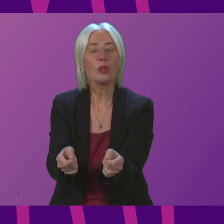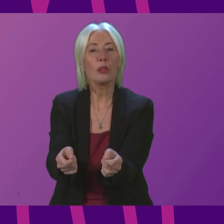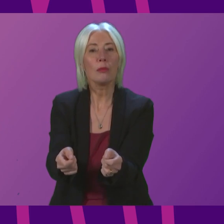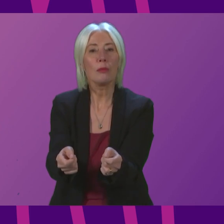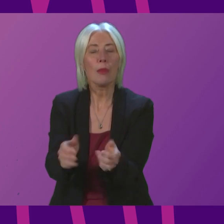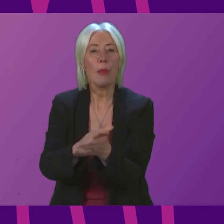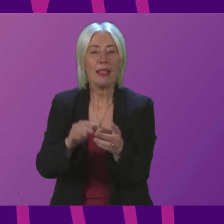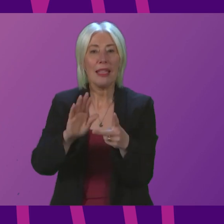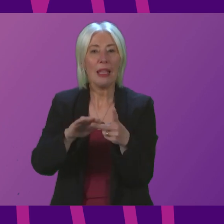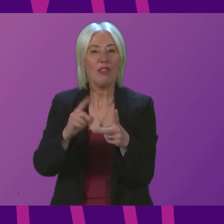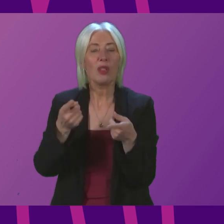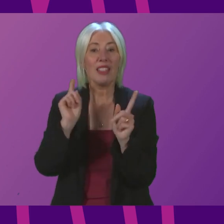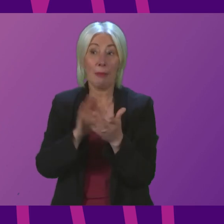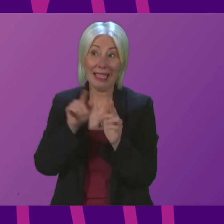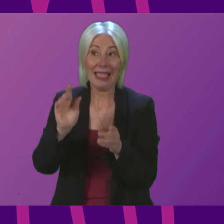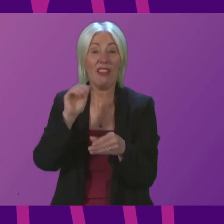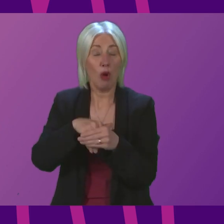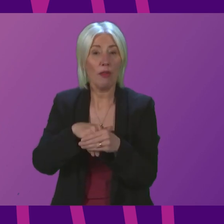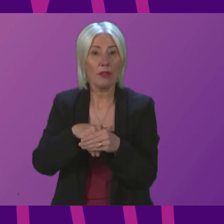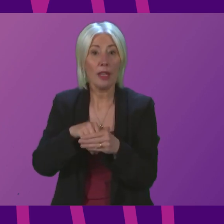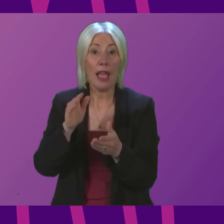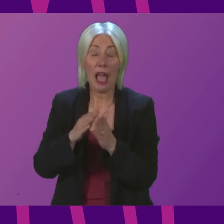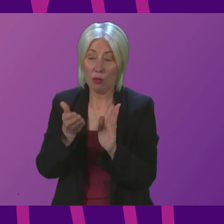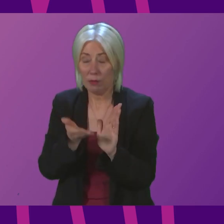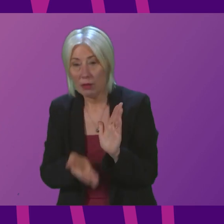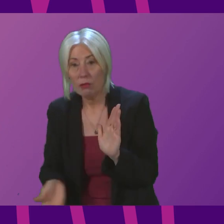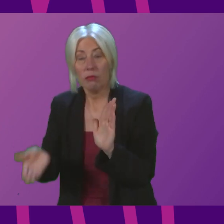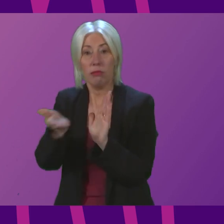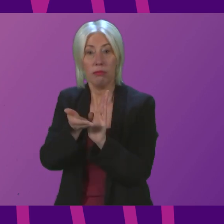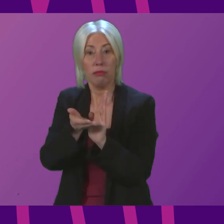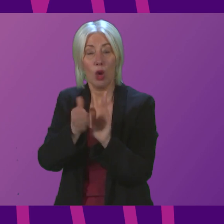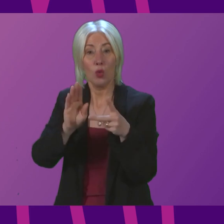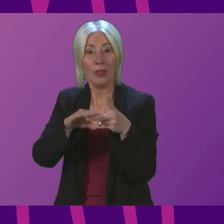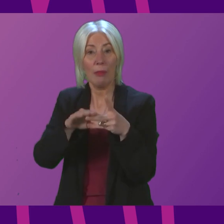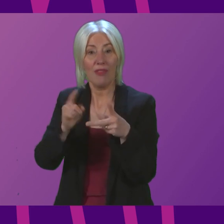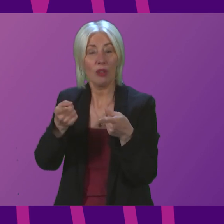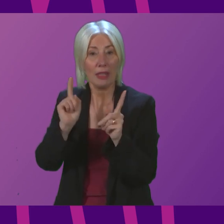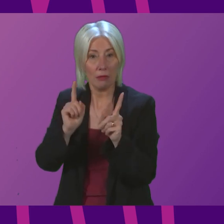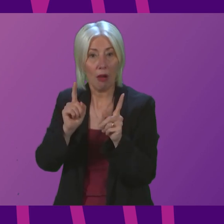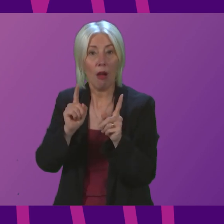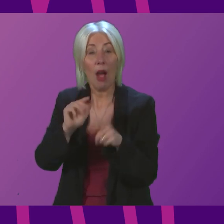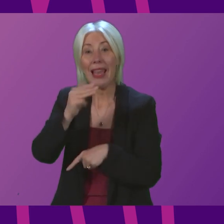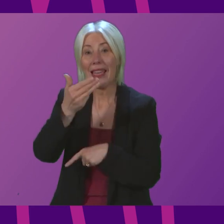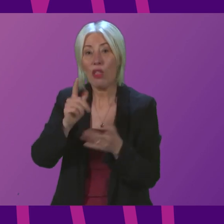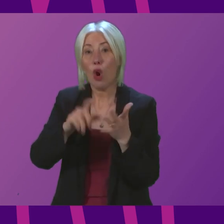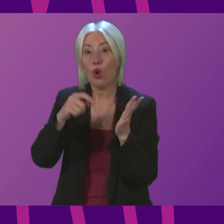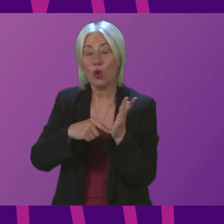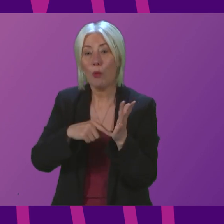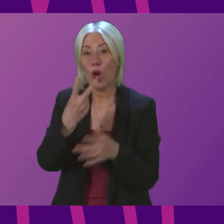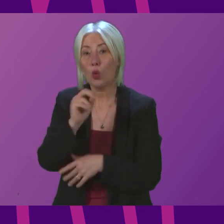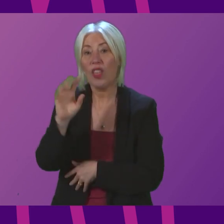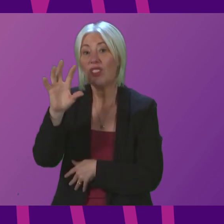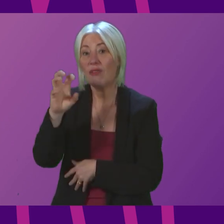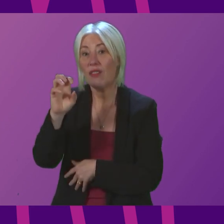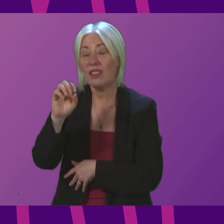the Deputy First Minister's involvement. It was escalated to the Deputy First Minister on 9 October 2015